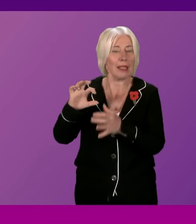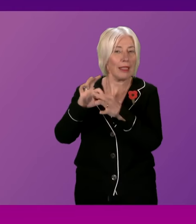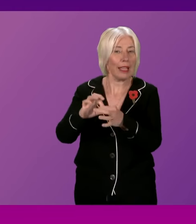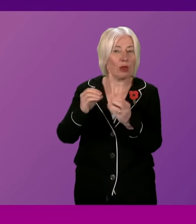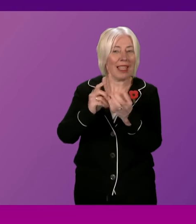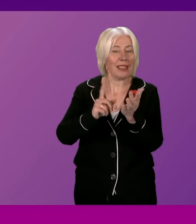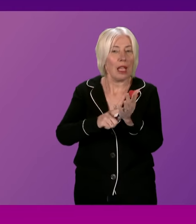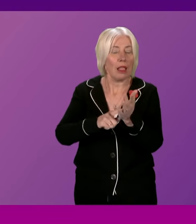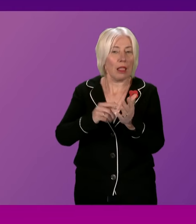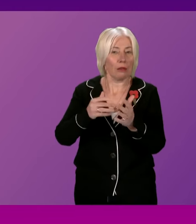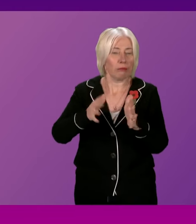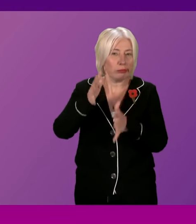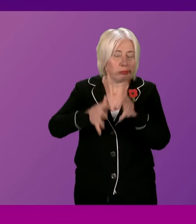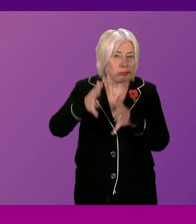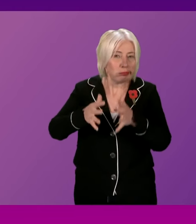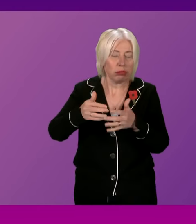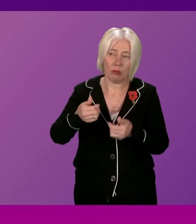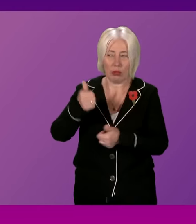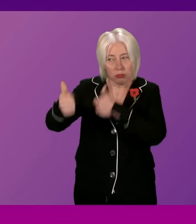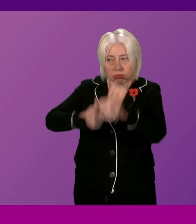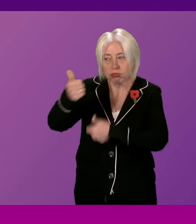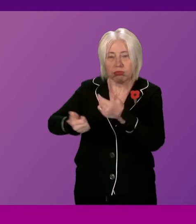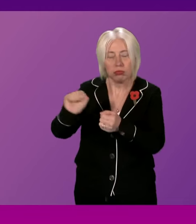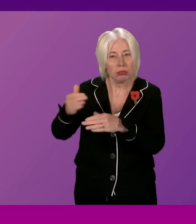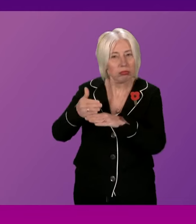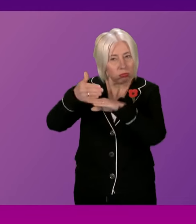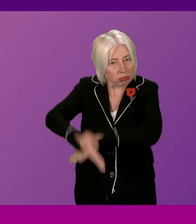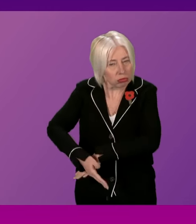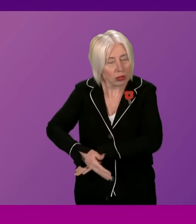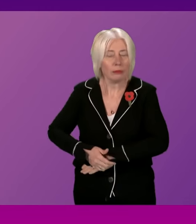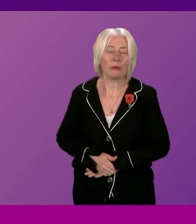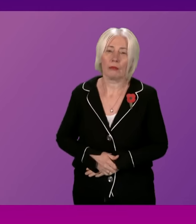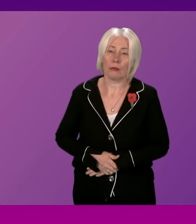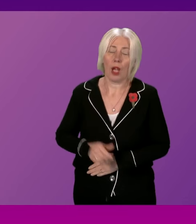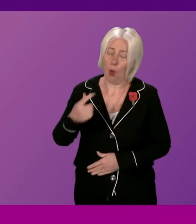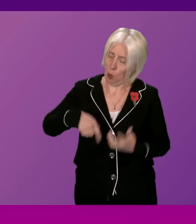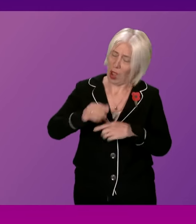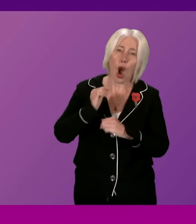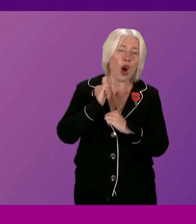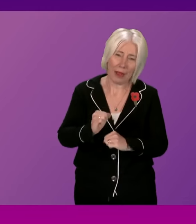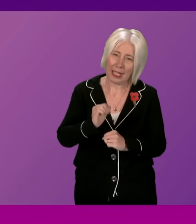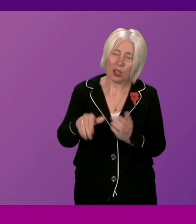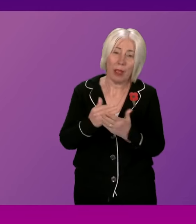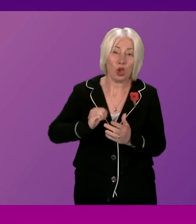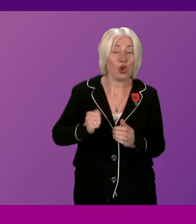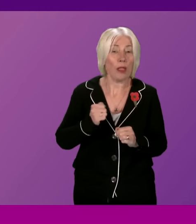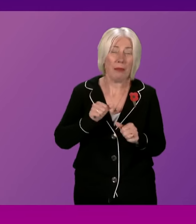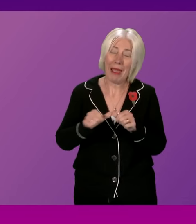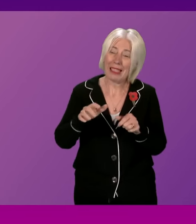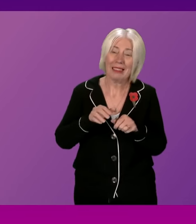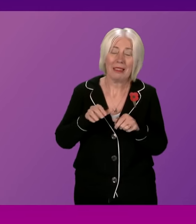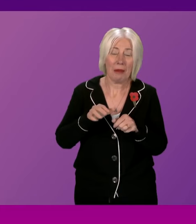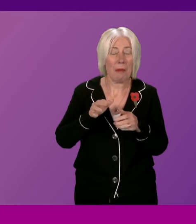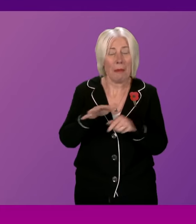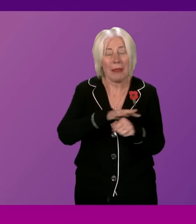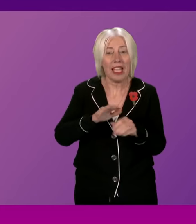Sign Language and I want to pay tribute to her efforts in this regard. We are absolutely committed to making Scotland the best place in the world